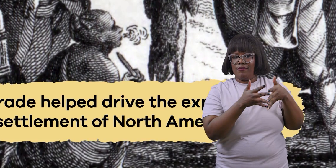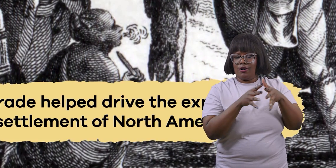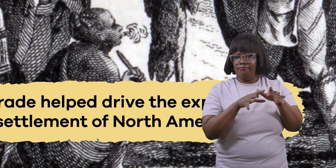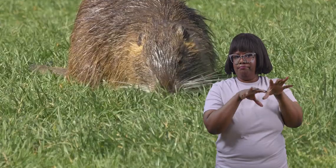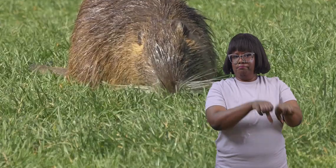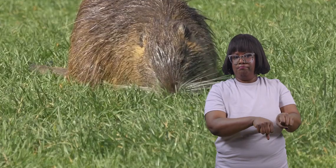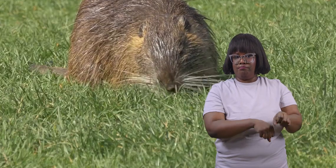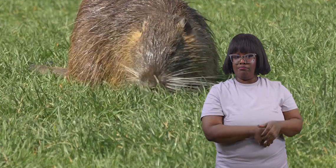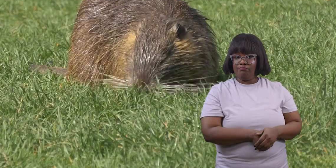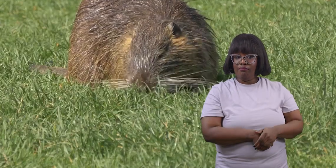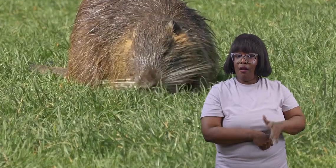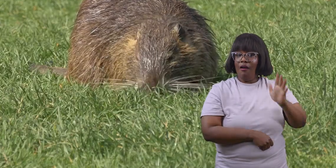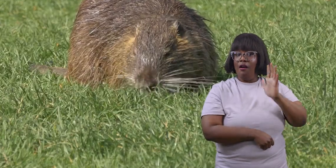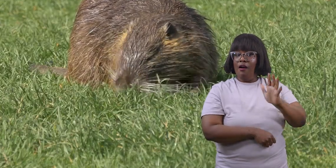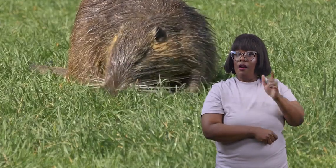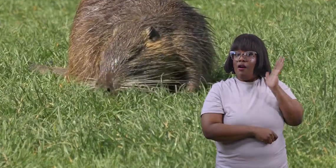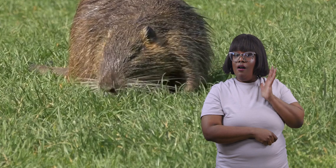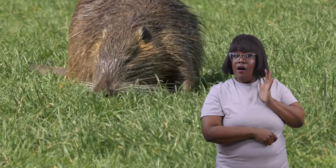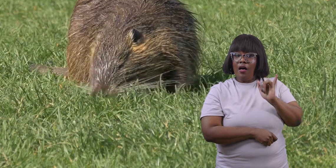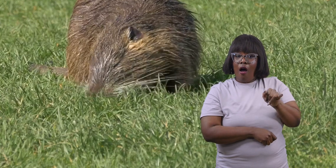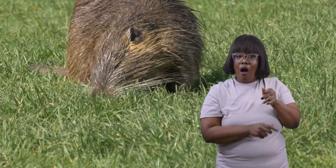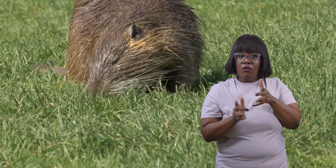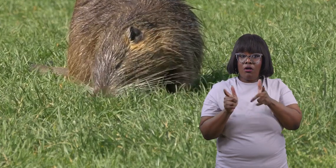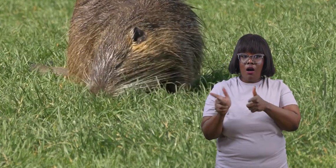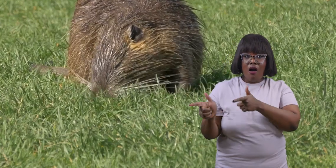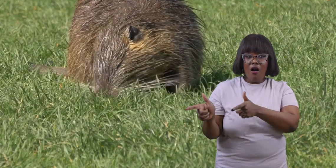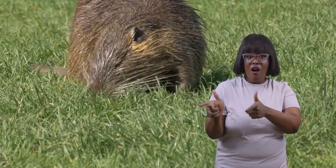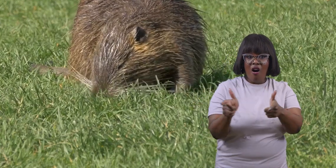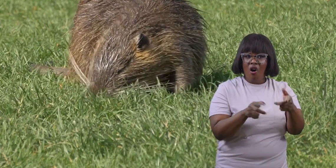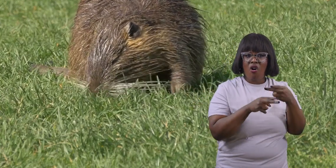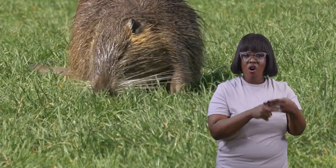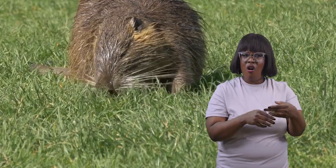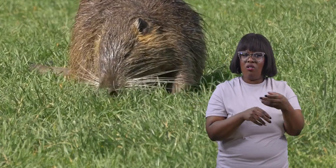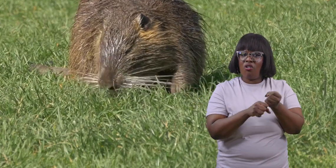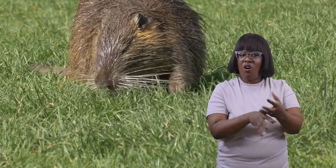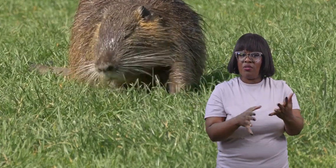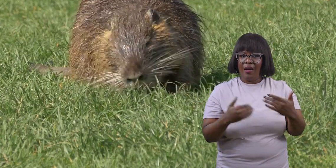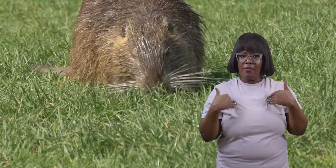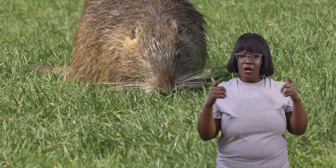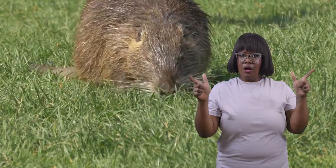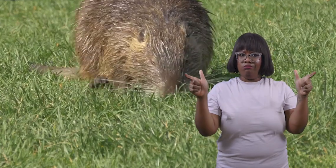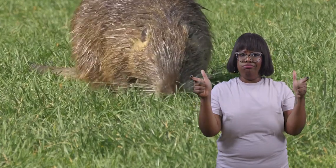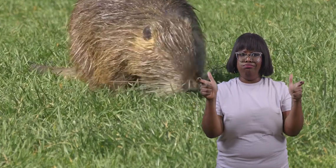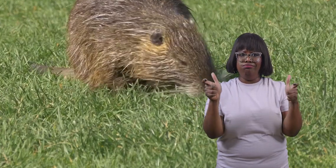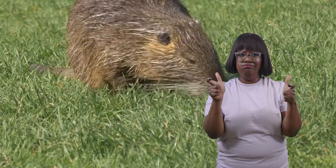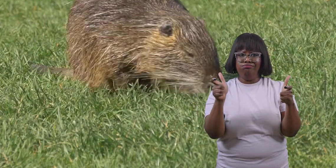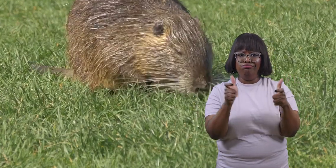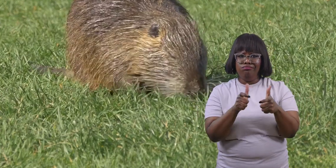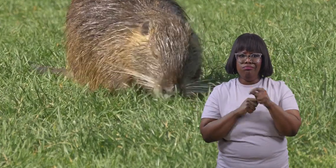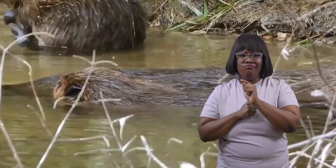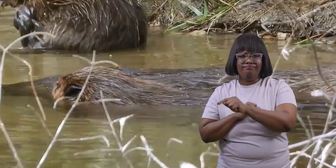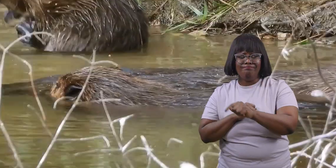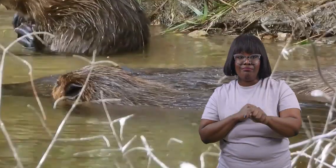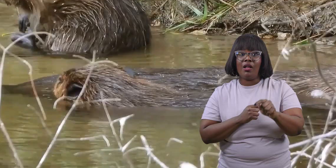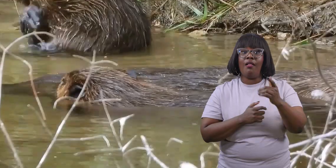however over hunting nearly caused the poor animal to disappear from many areas fortunately